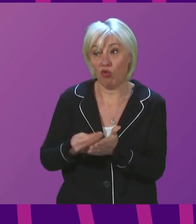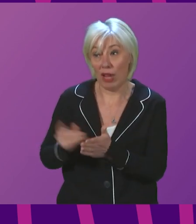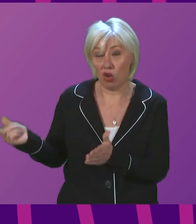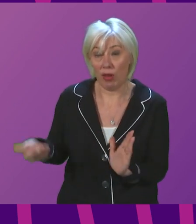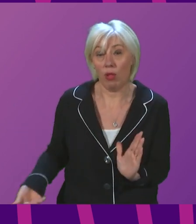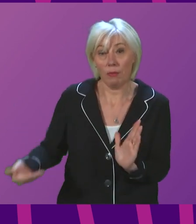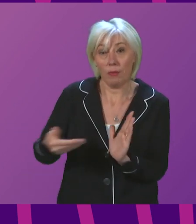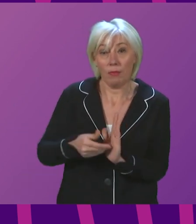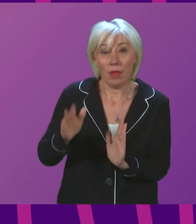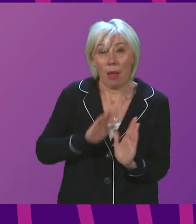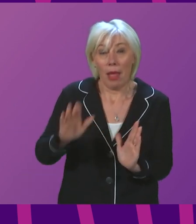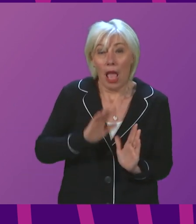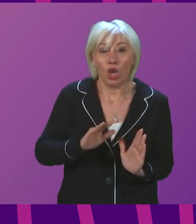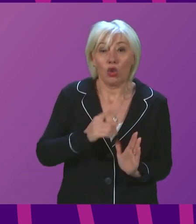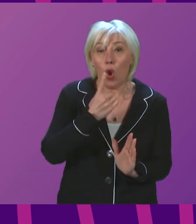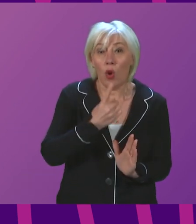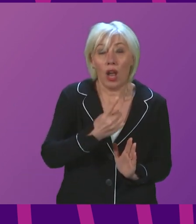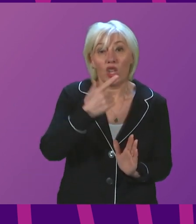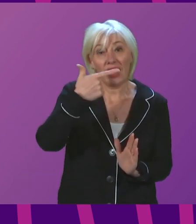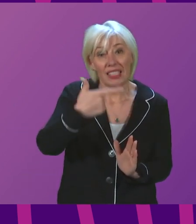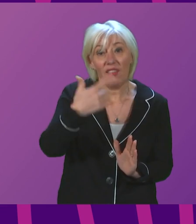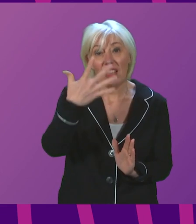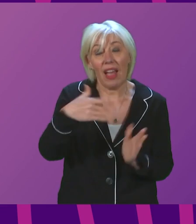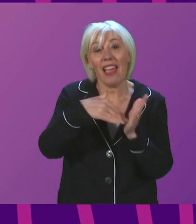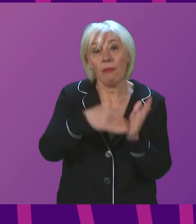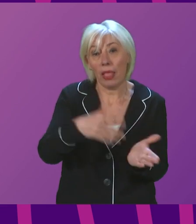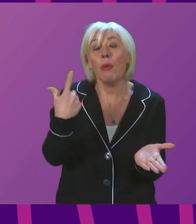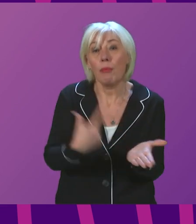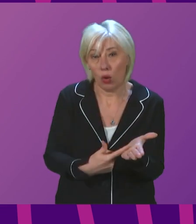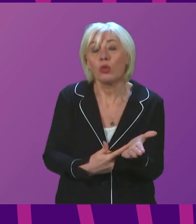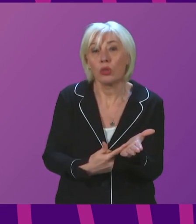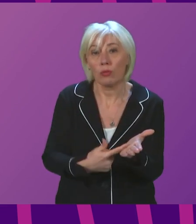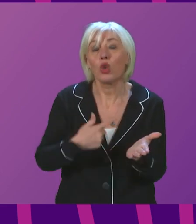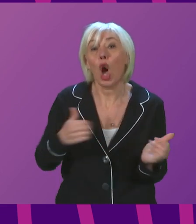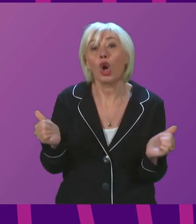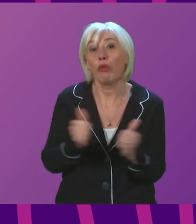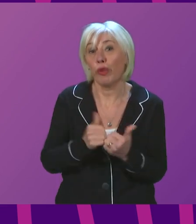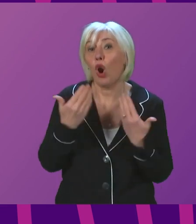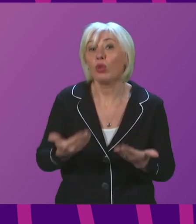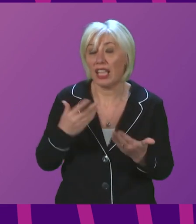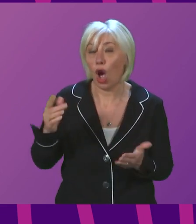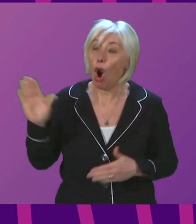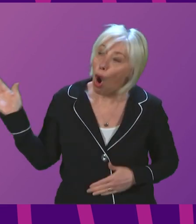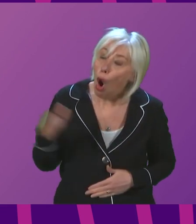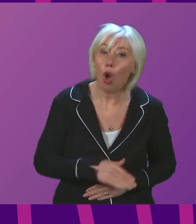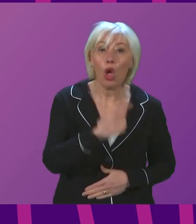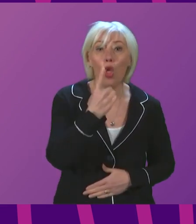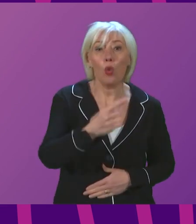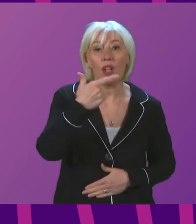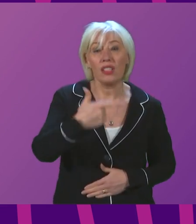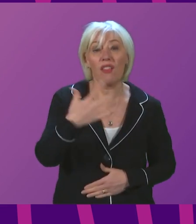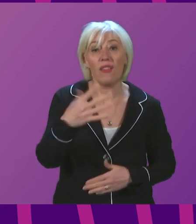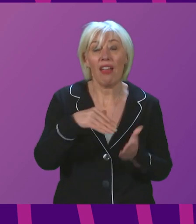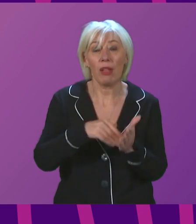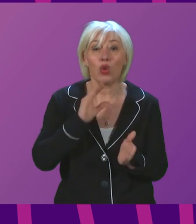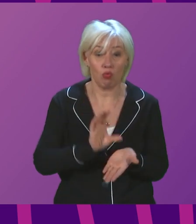additional spending power now of £175 million, and I can confirm today that we will allocate all of this to business